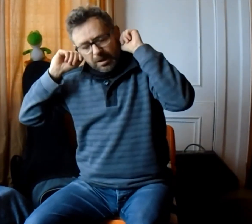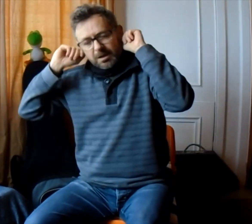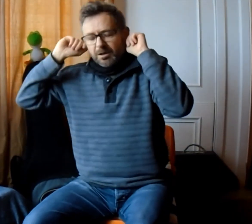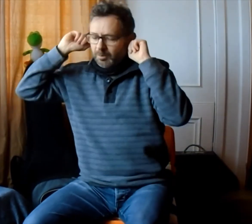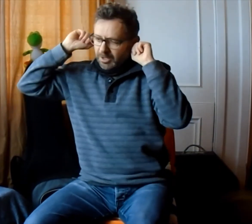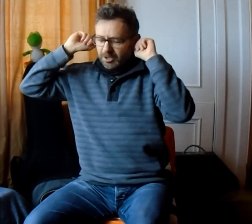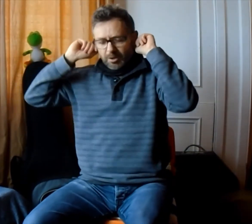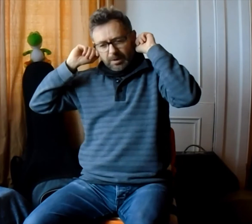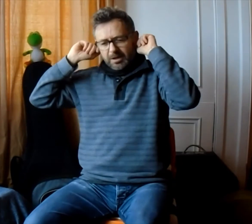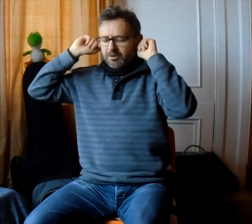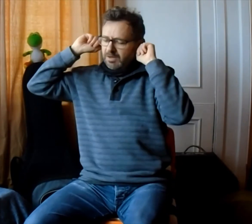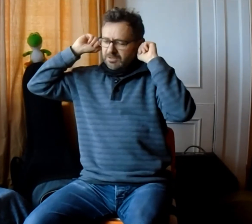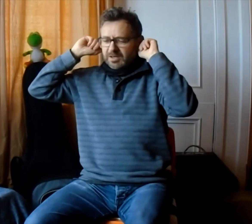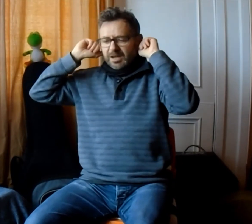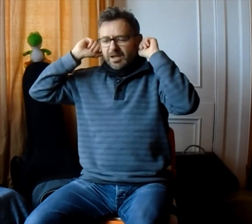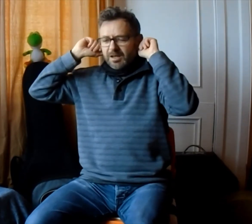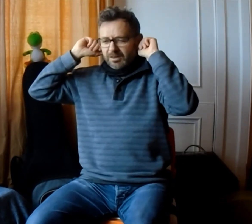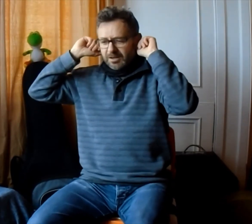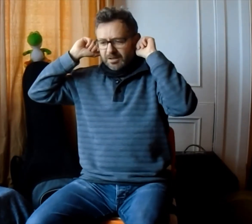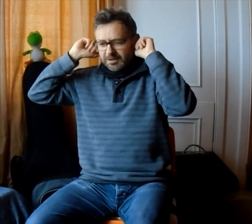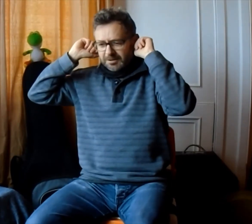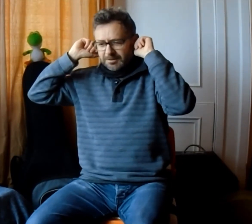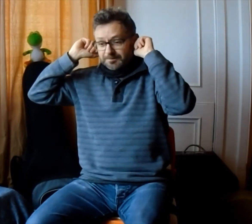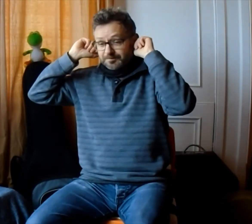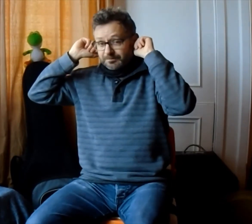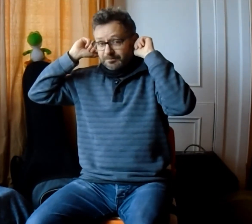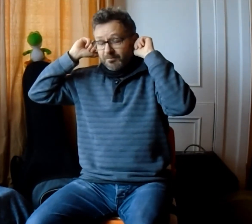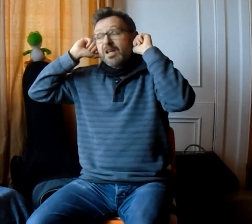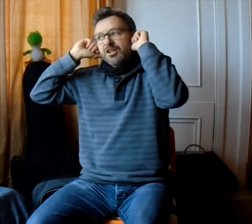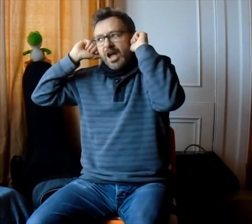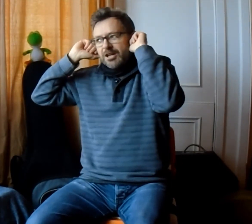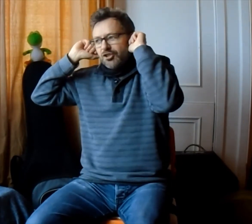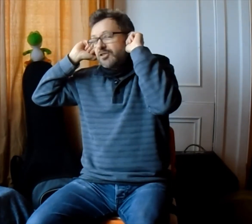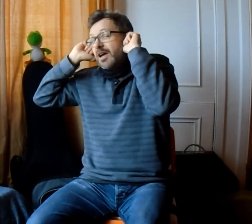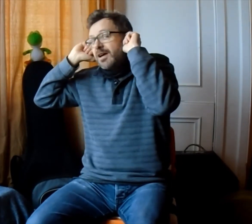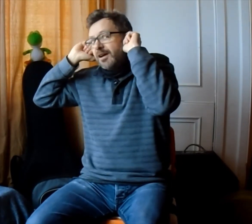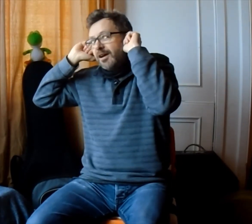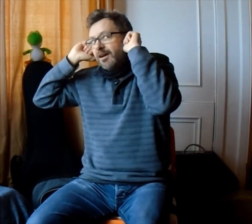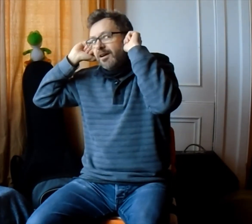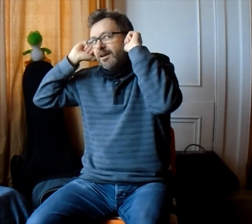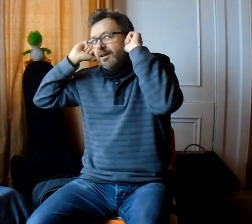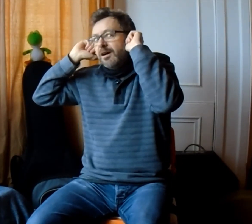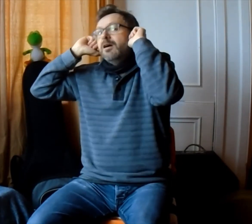wiggle, wiggle, wiggle your ears together. Can you say ...